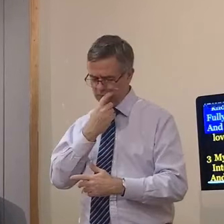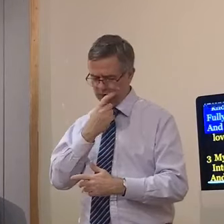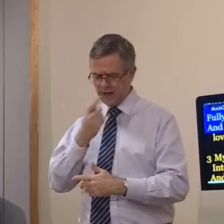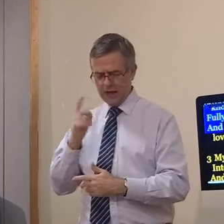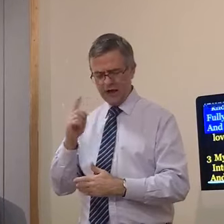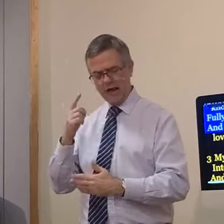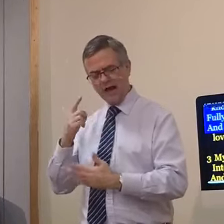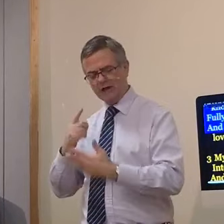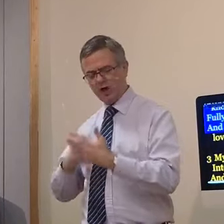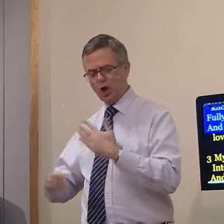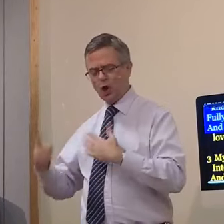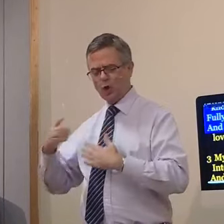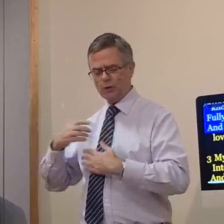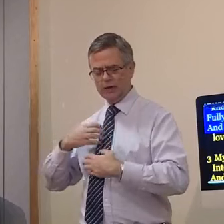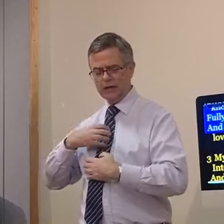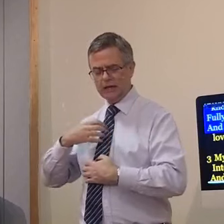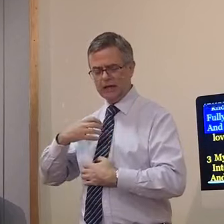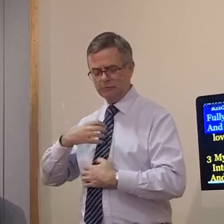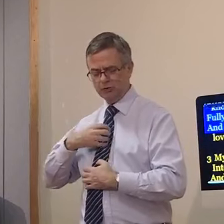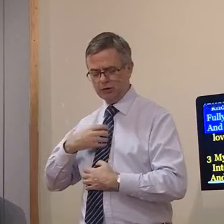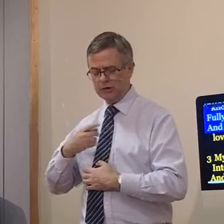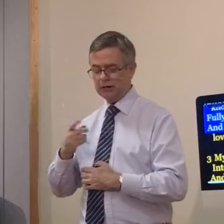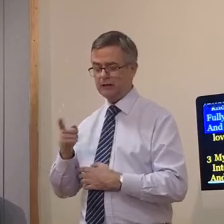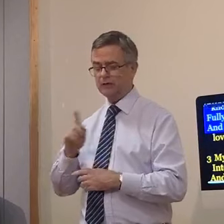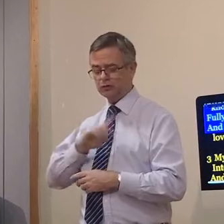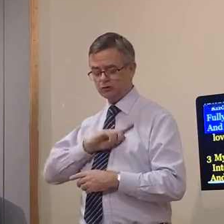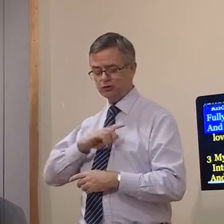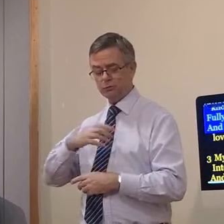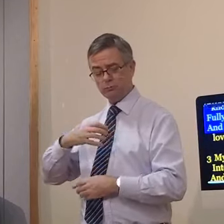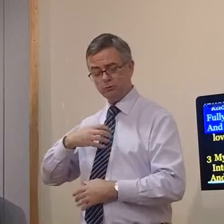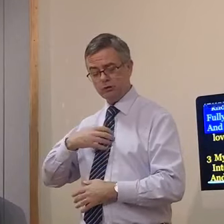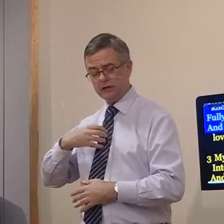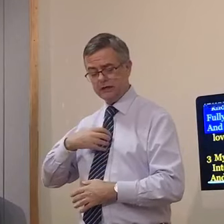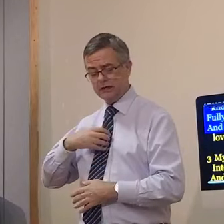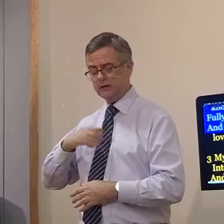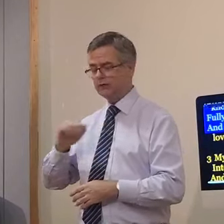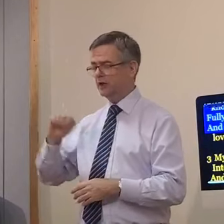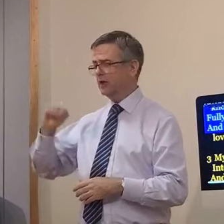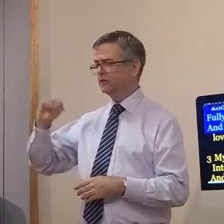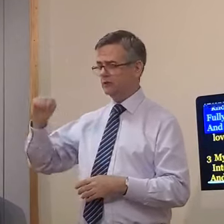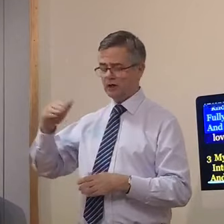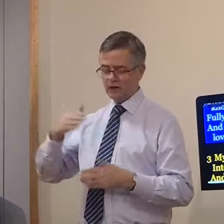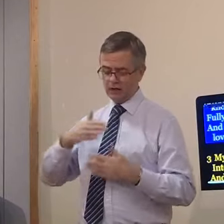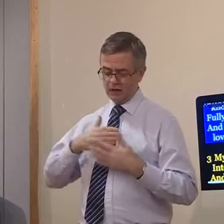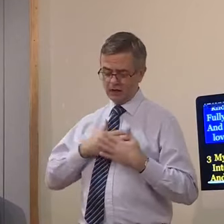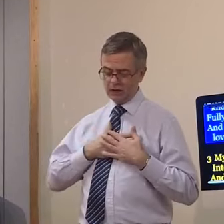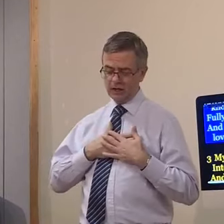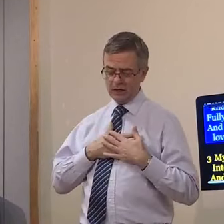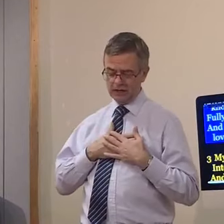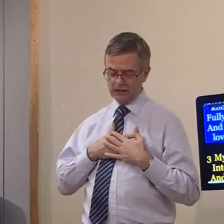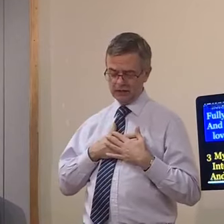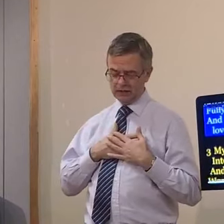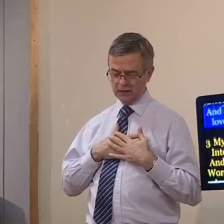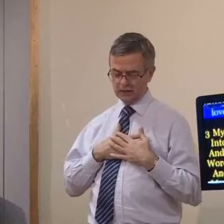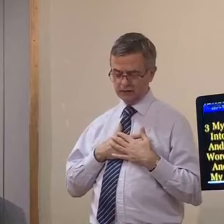and only bring to me thy love